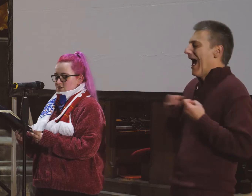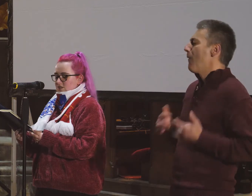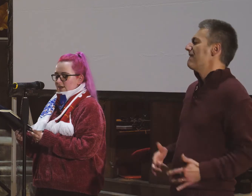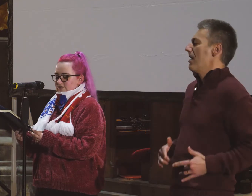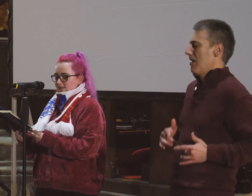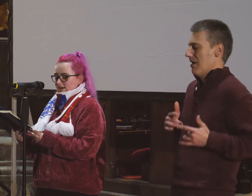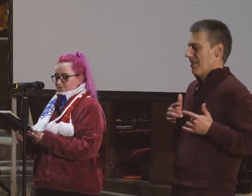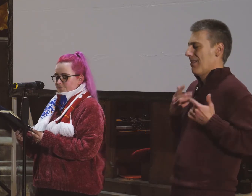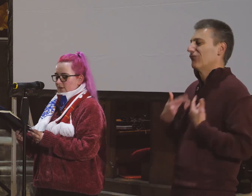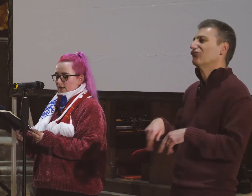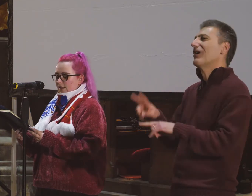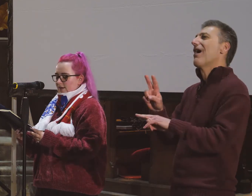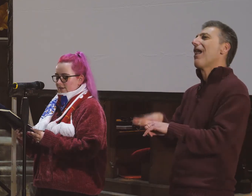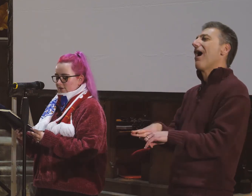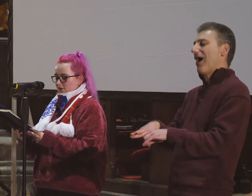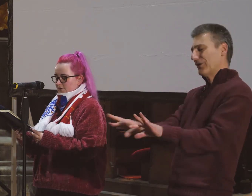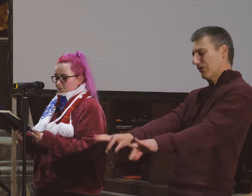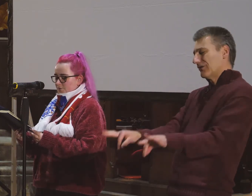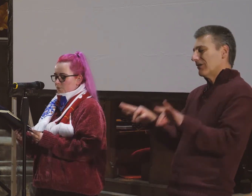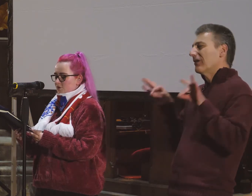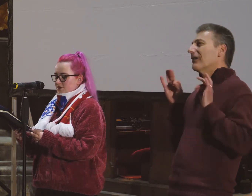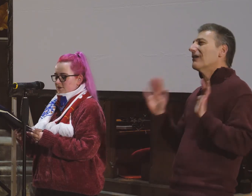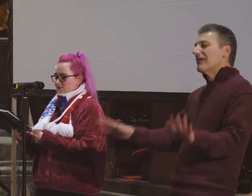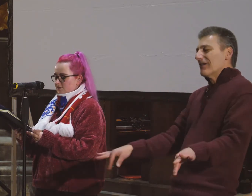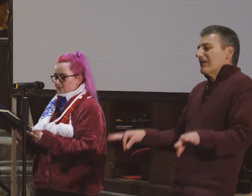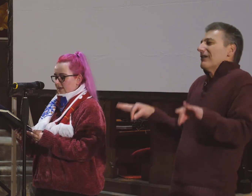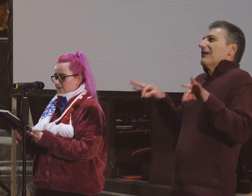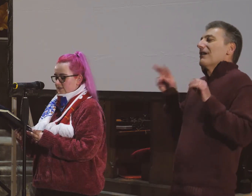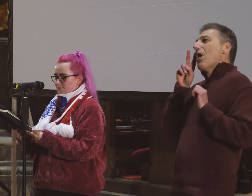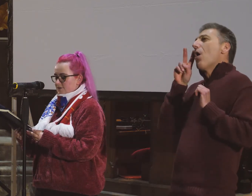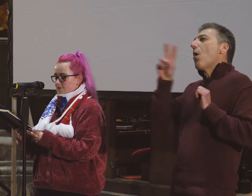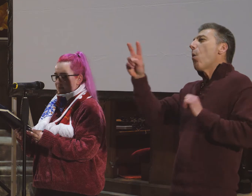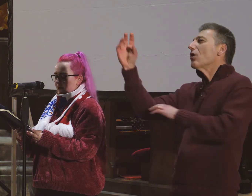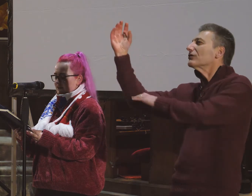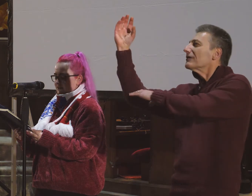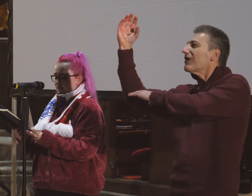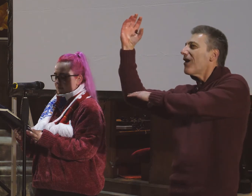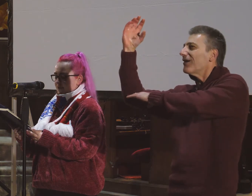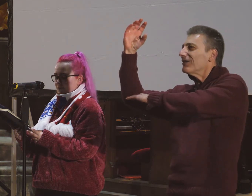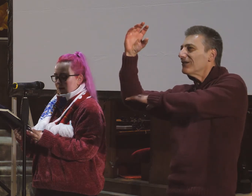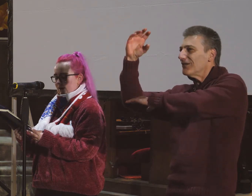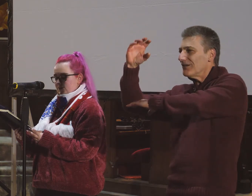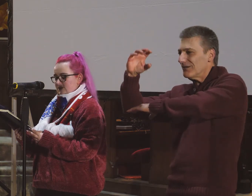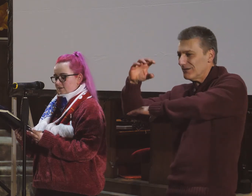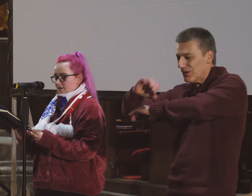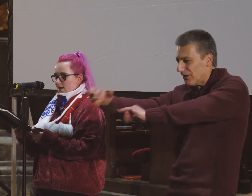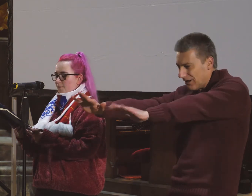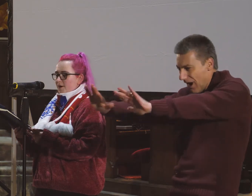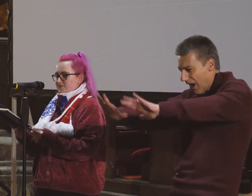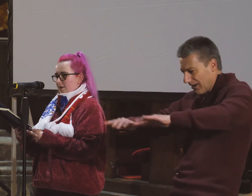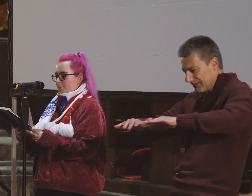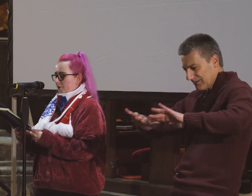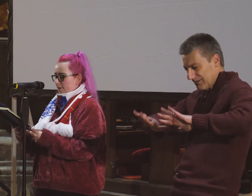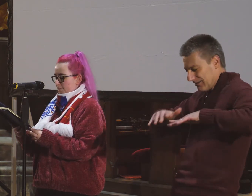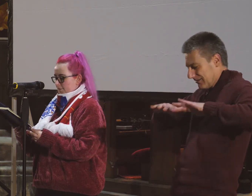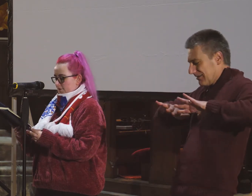She lies there, layered in cotton, watching the sunset seep into the paleness of her body parts, and